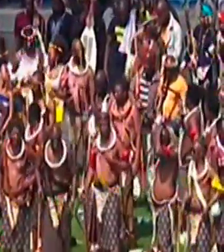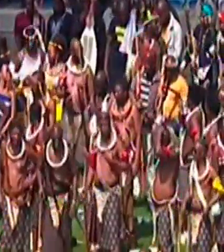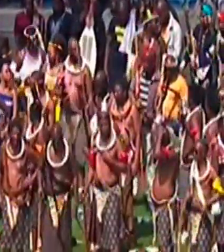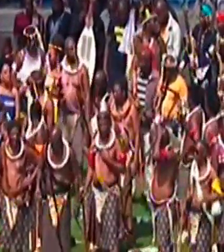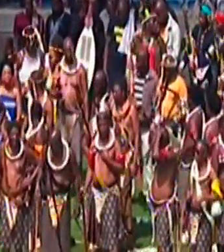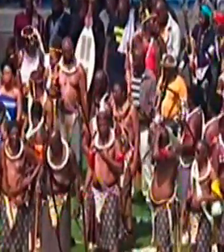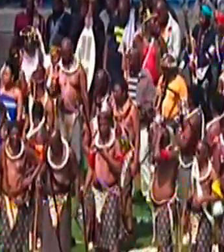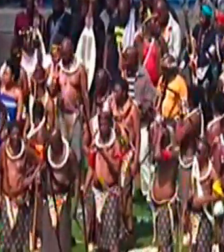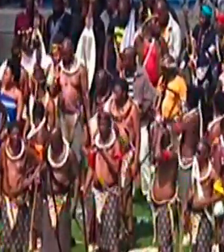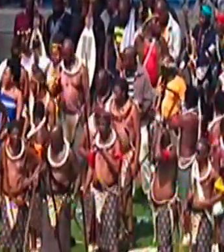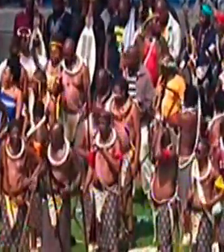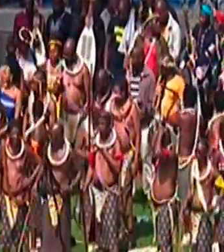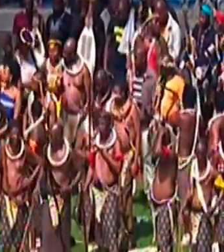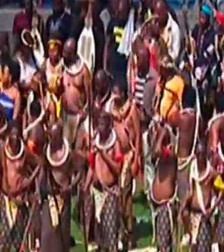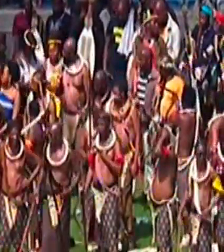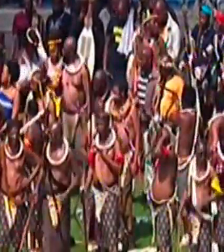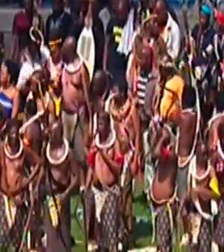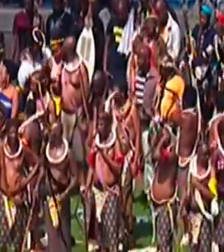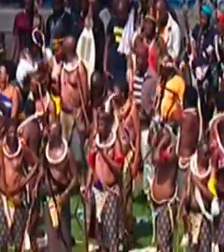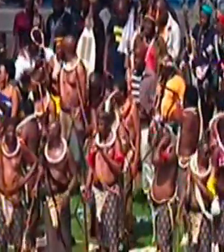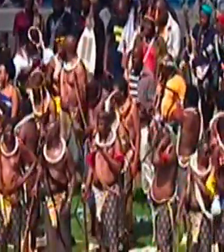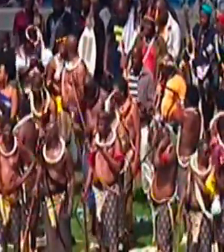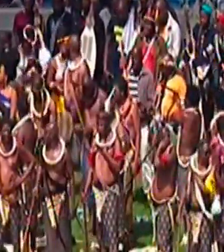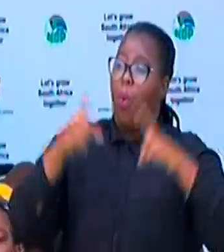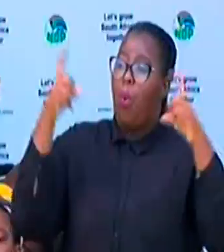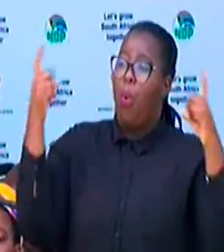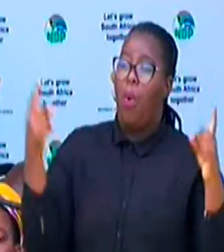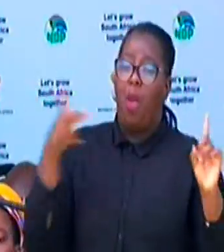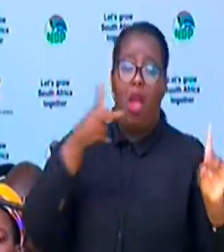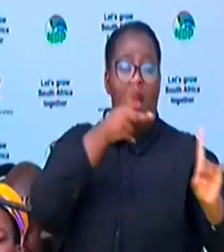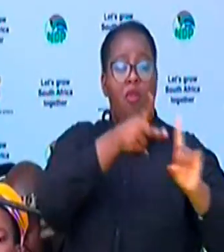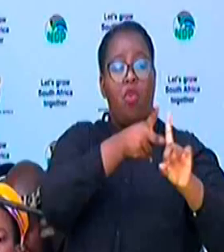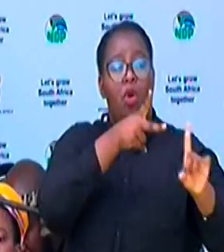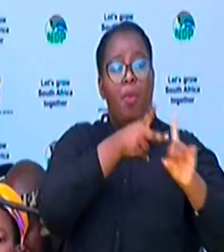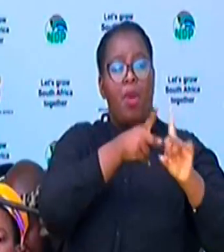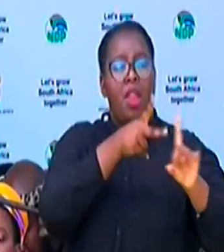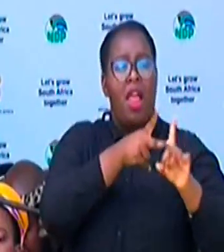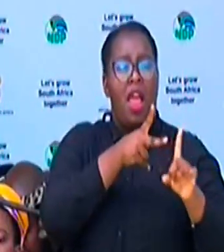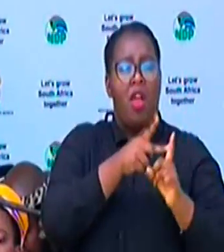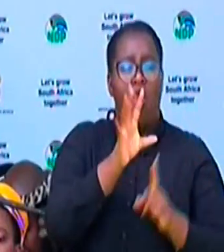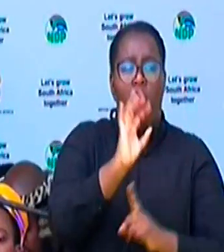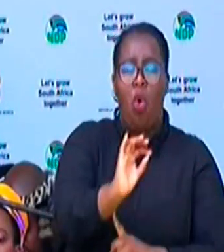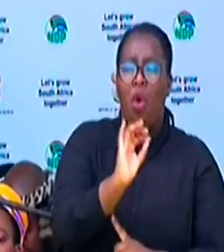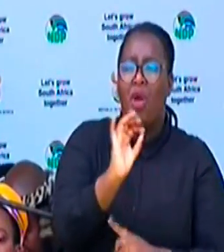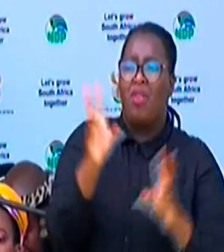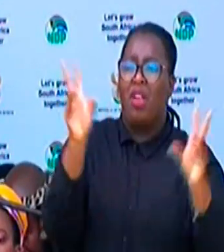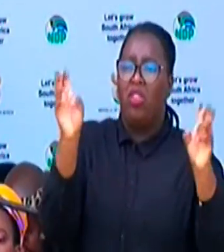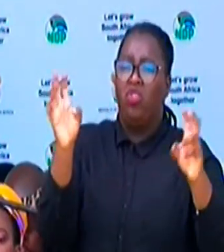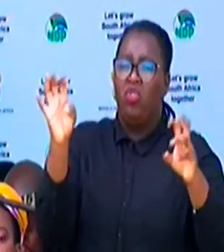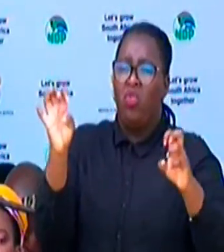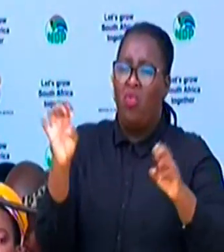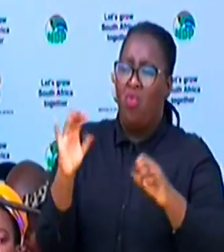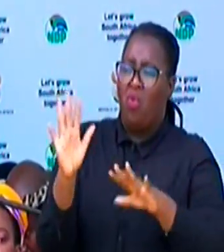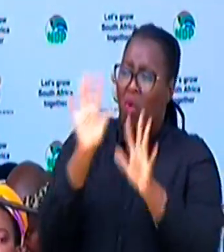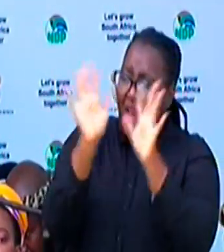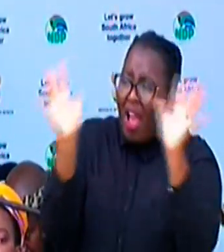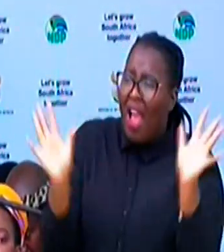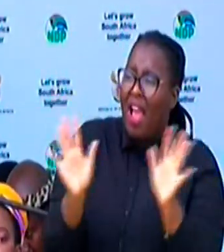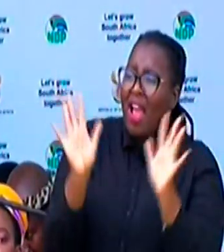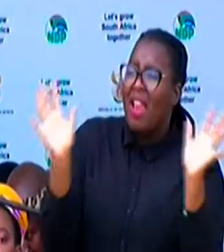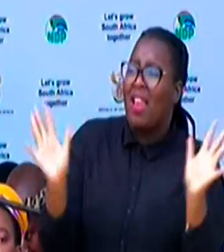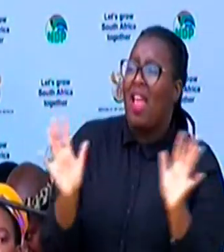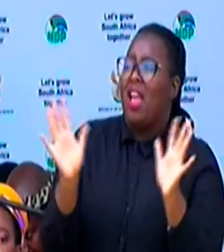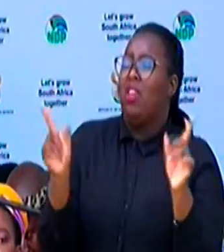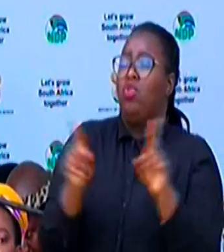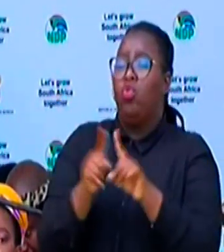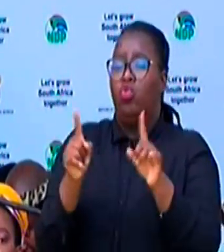the enormous vocabulary they have related to the colours of skin and shapes of horns, of cattle,